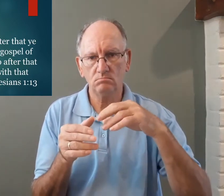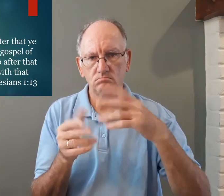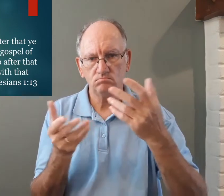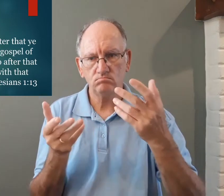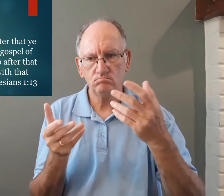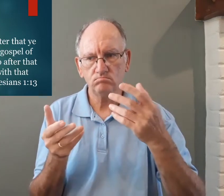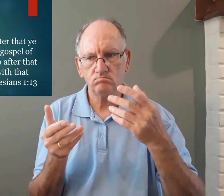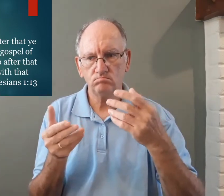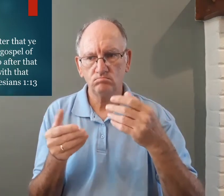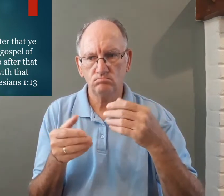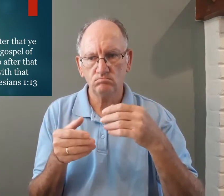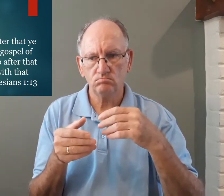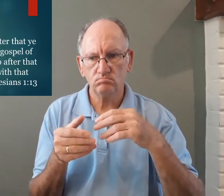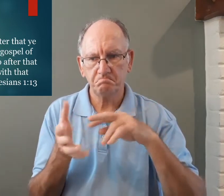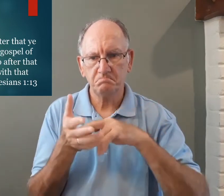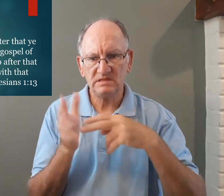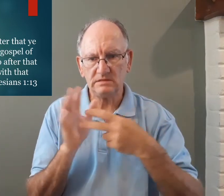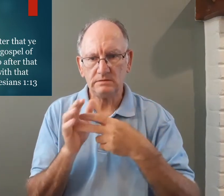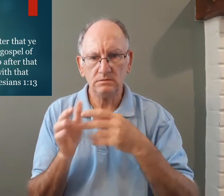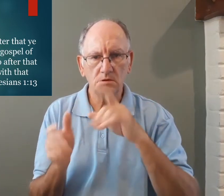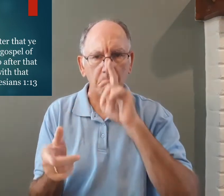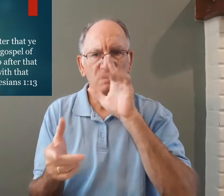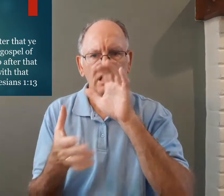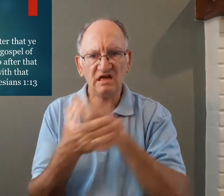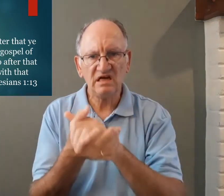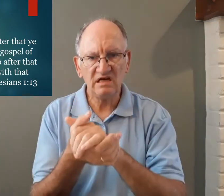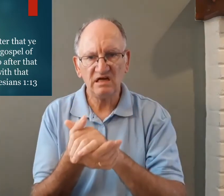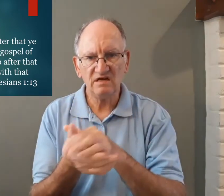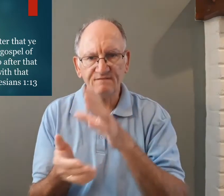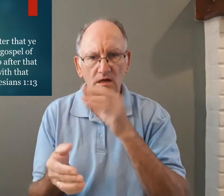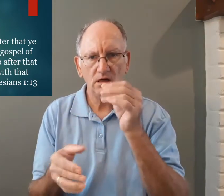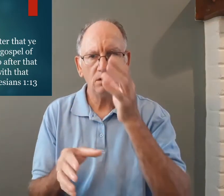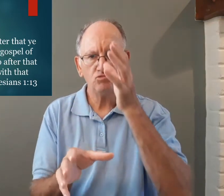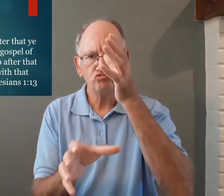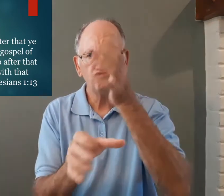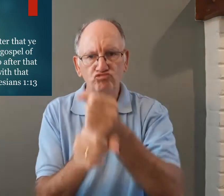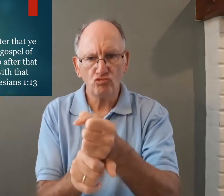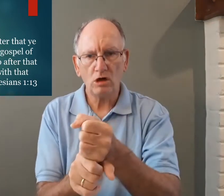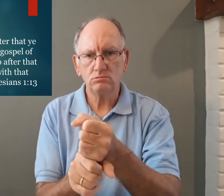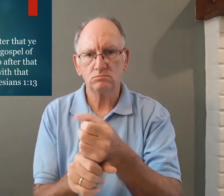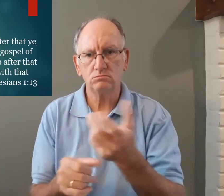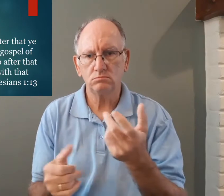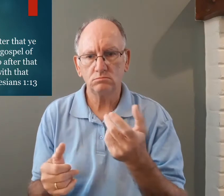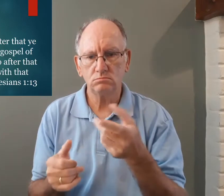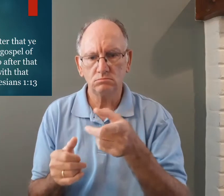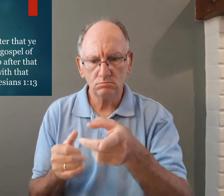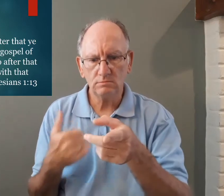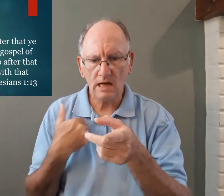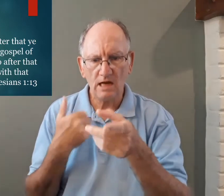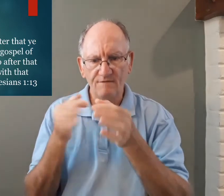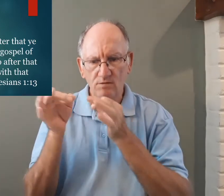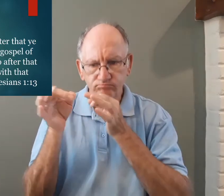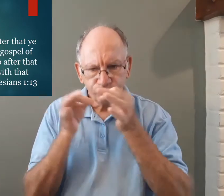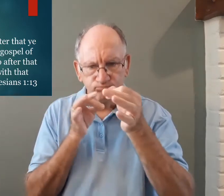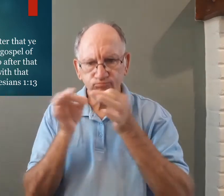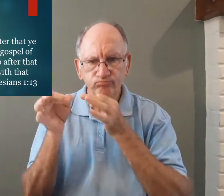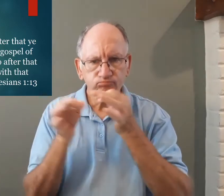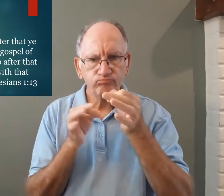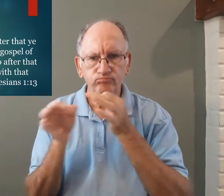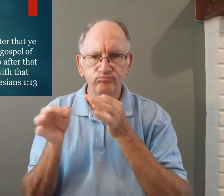is faith it means to believe and to trust and